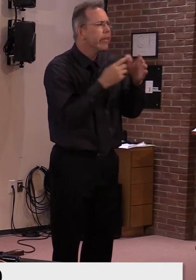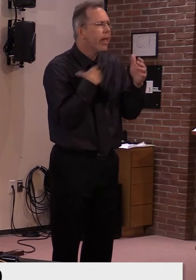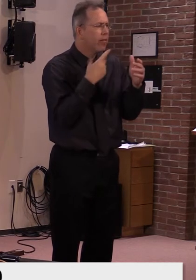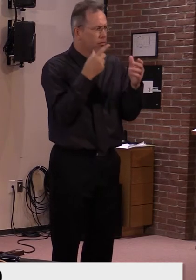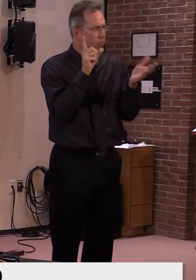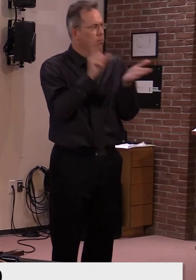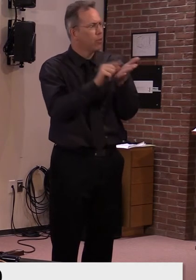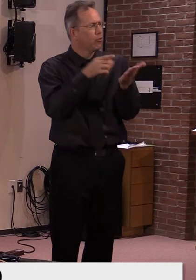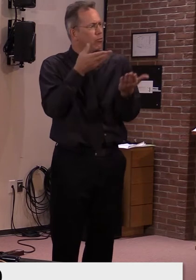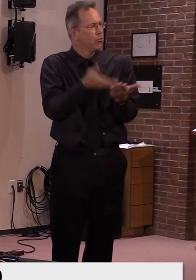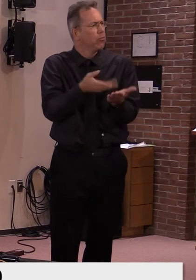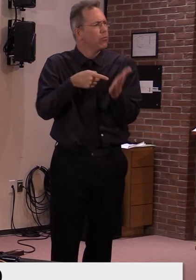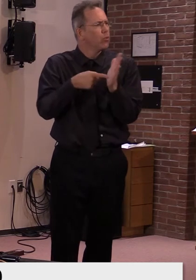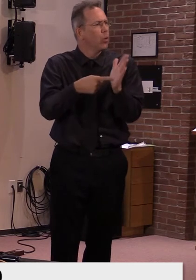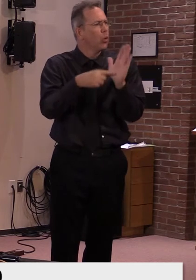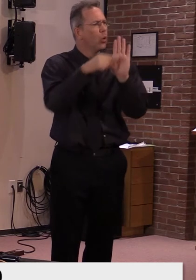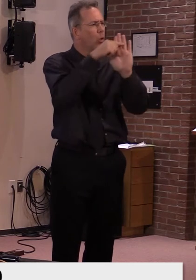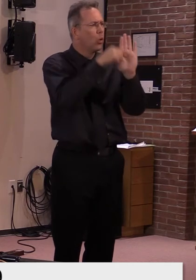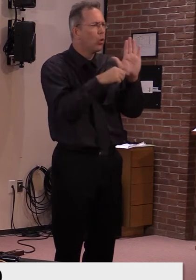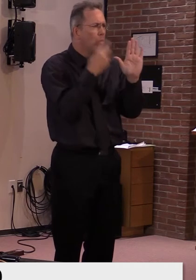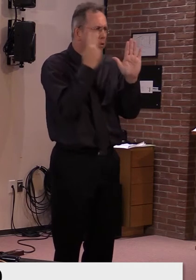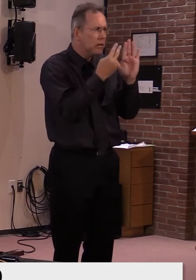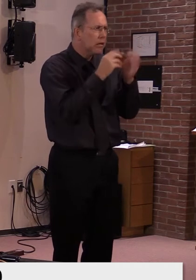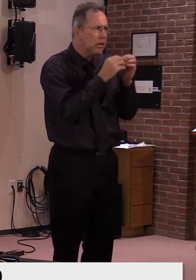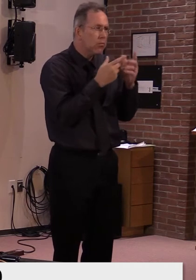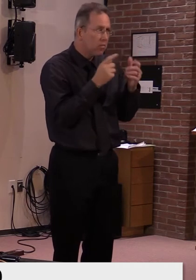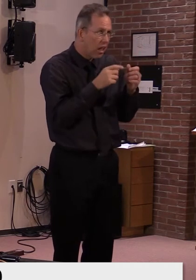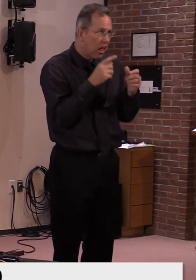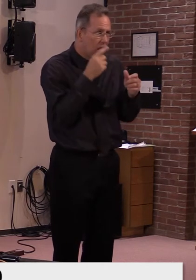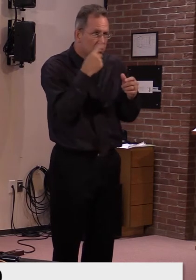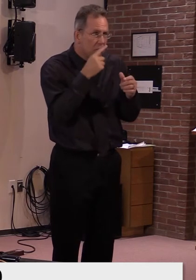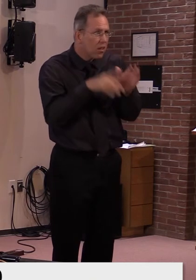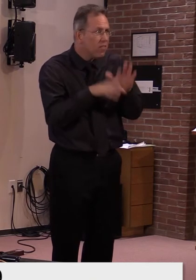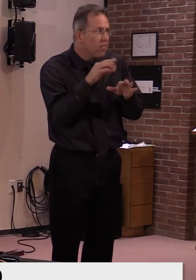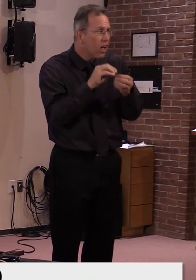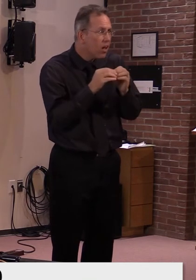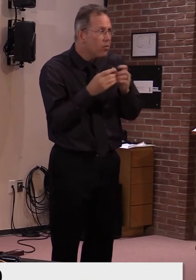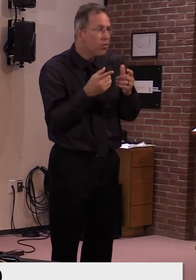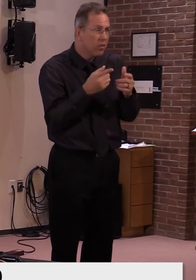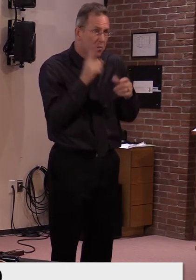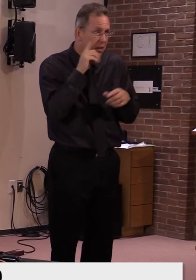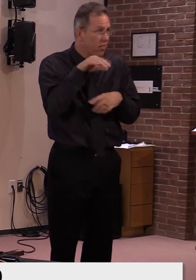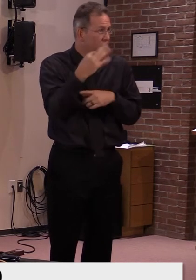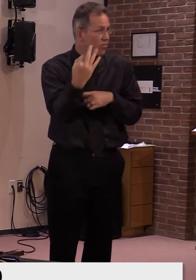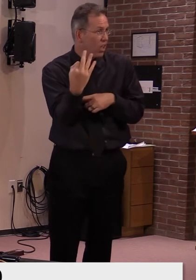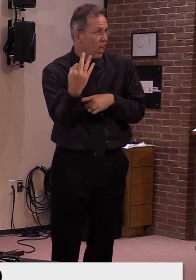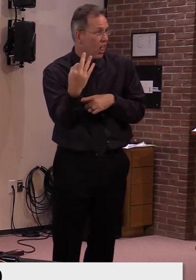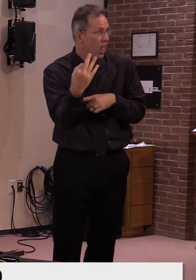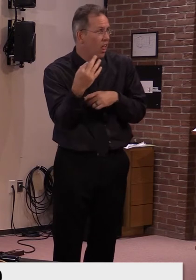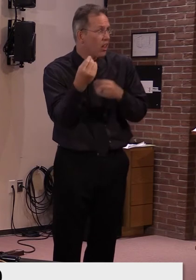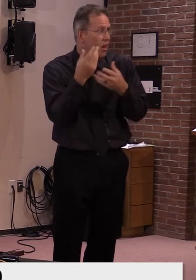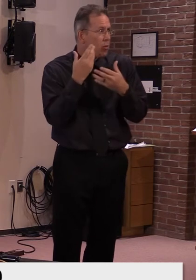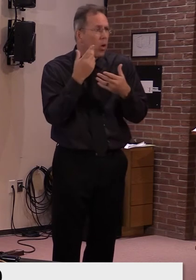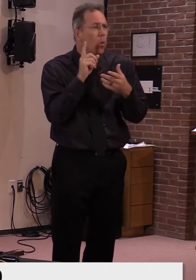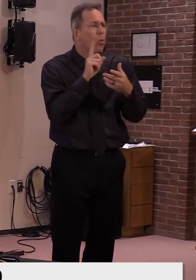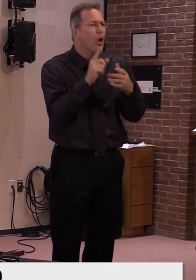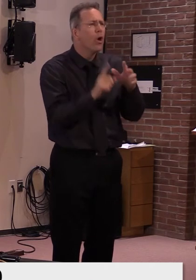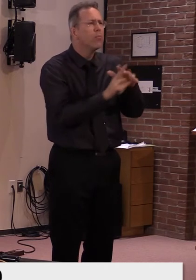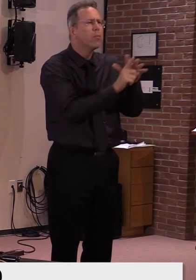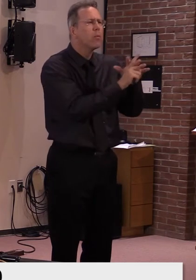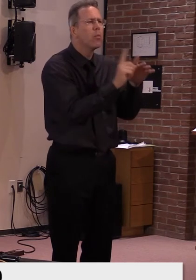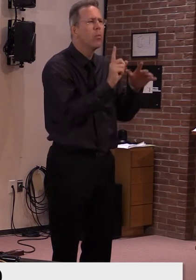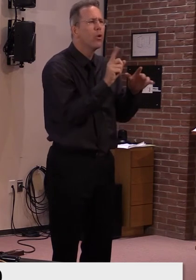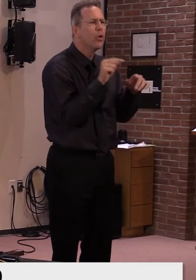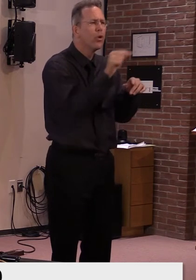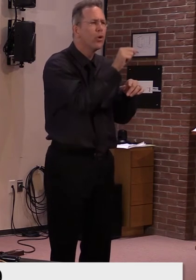That's sort of current through the Wednesday of that week. Um, so I'm just wondering if in general we're seeing more cases popping up that might be in